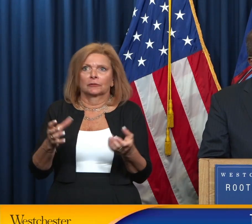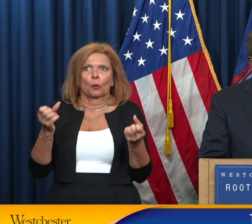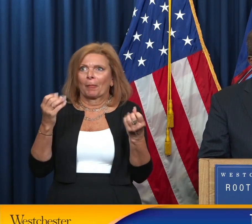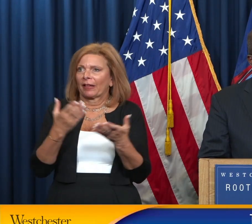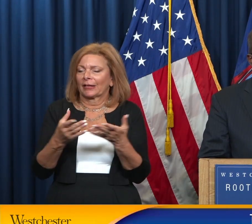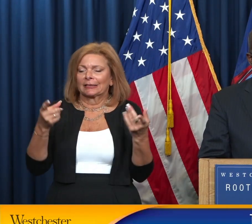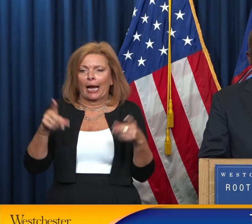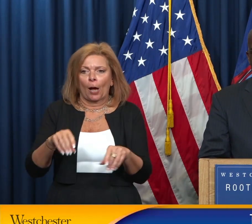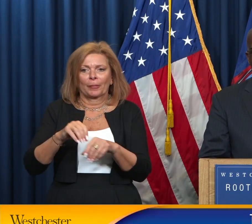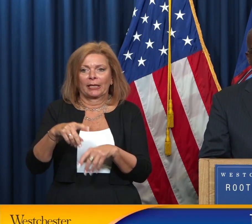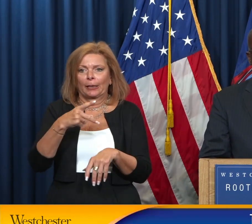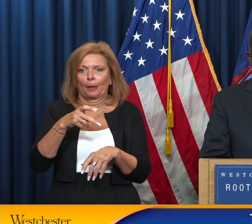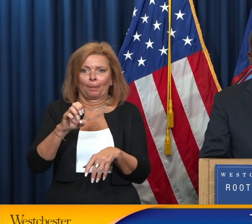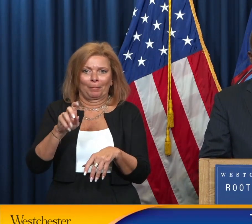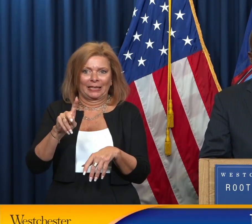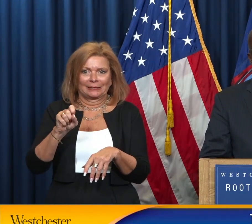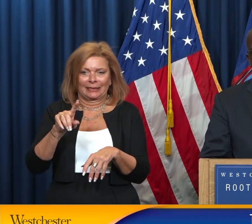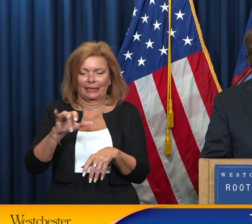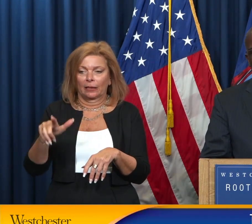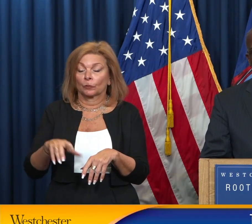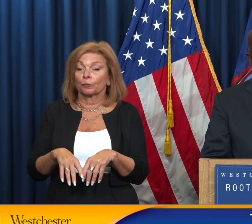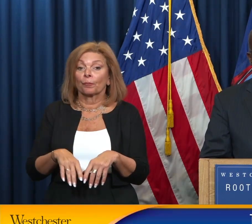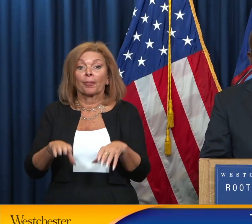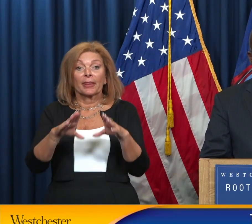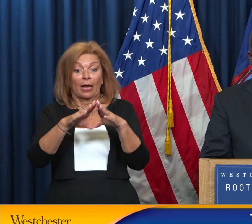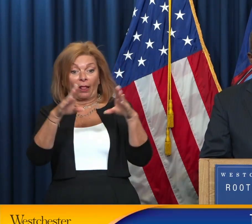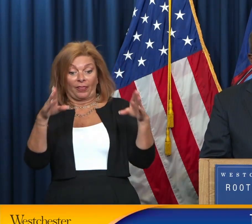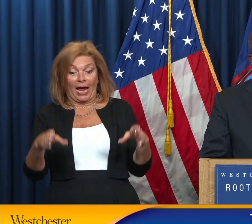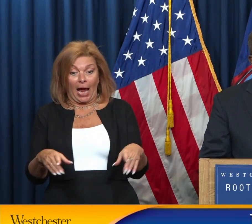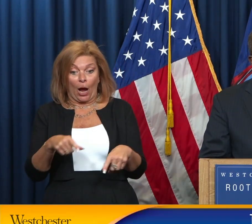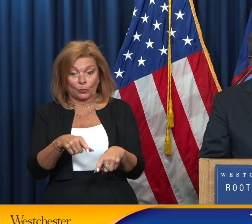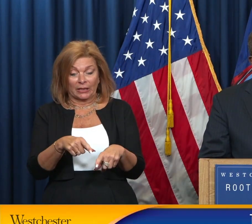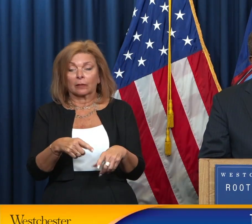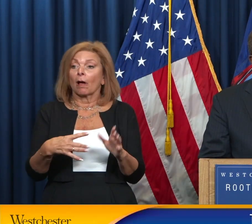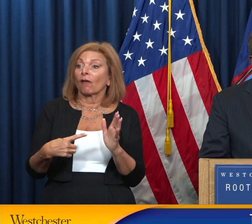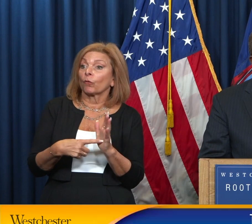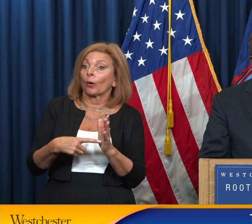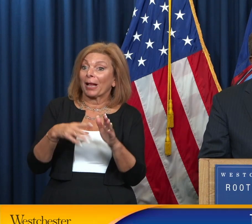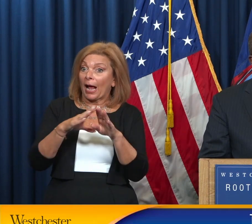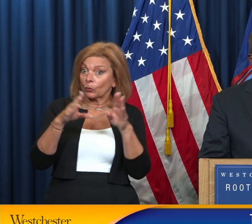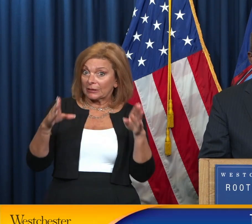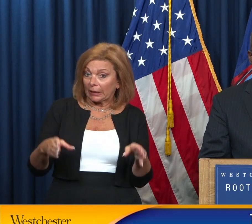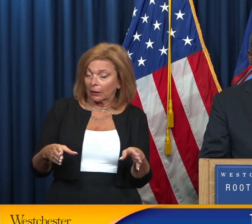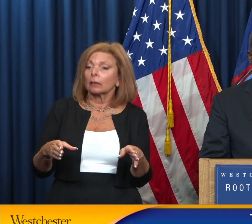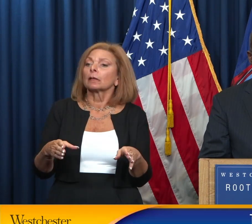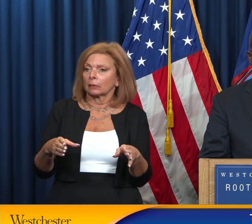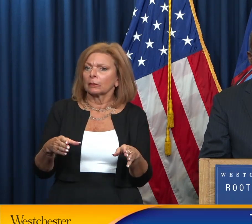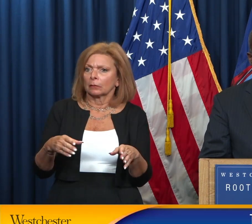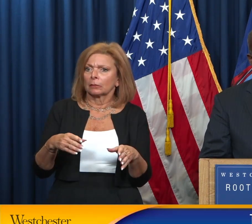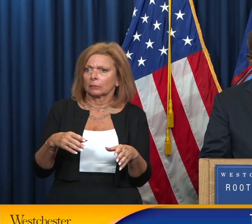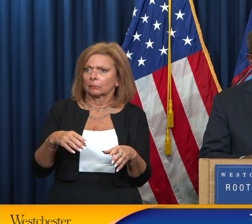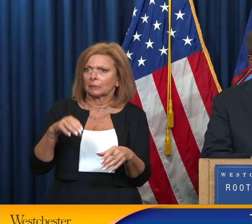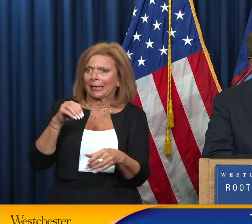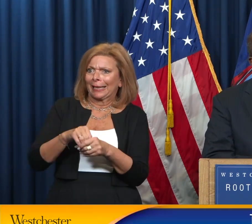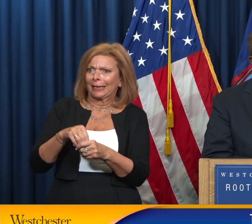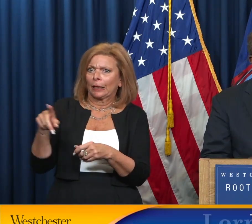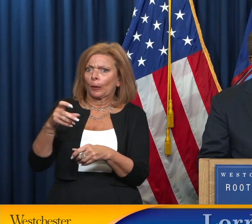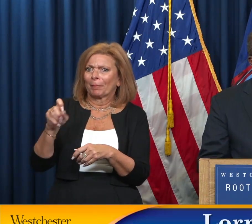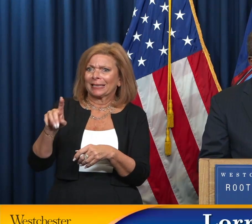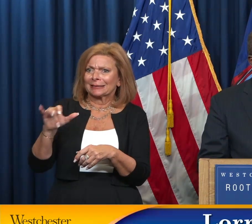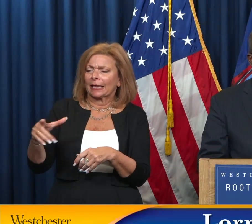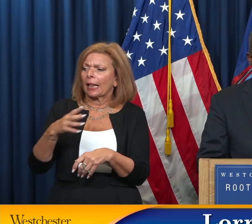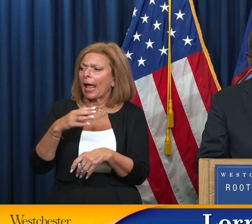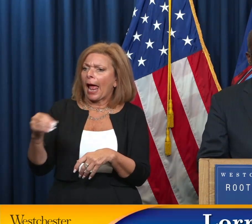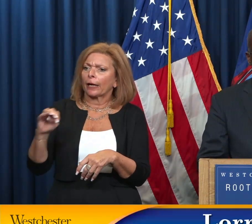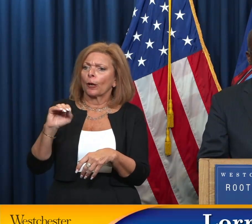in the city of Peekskill, the housing that is being affordable housing, fair and affordable housing throughout the city of Peekskill, as well as market rate